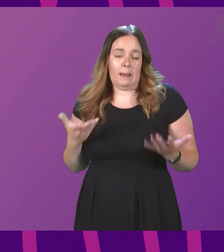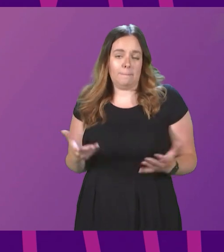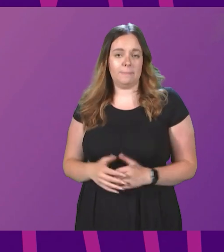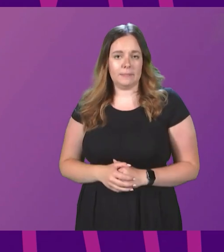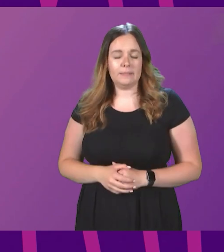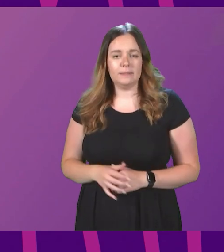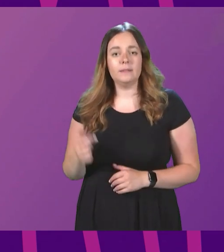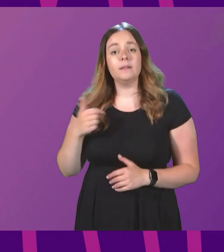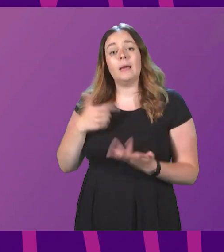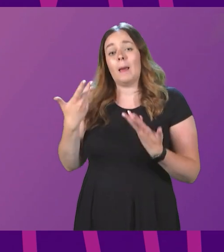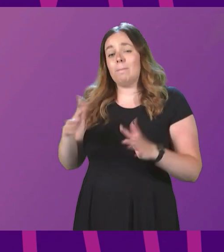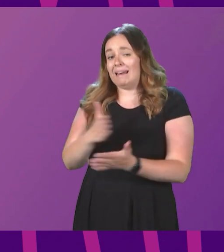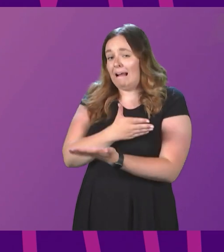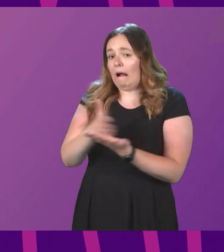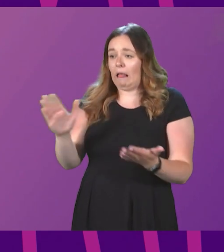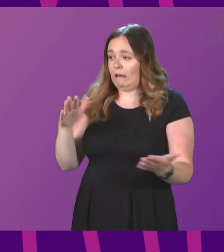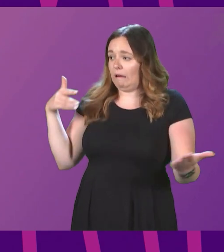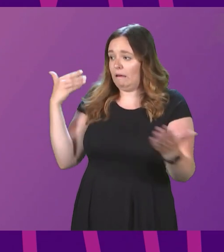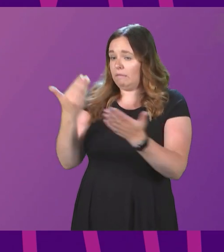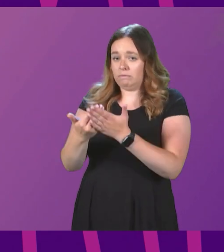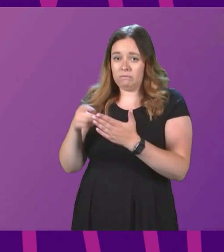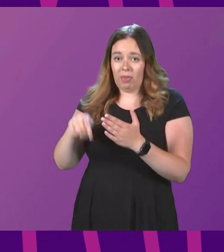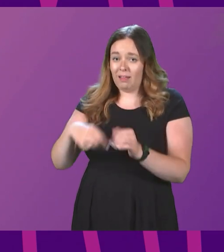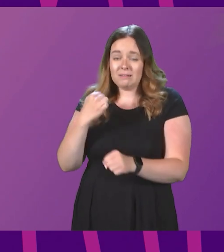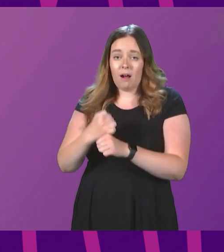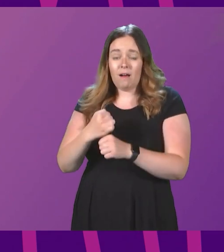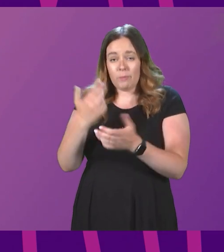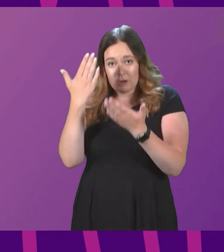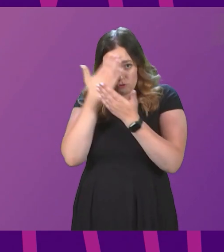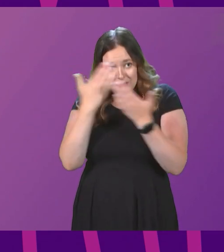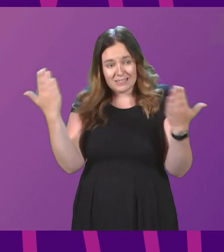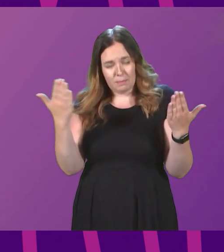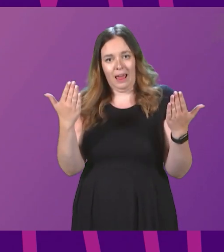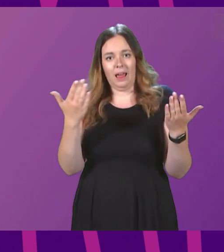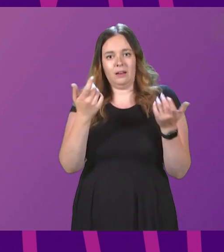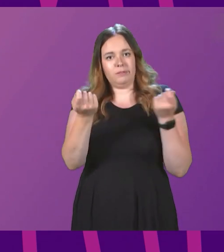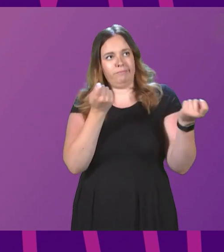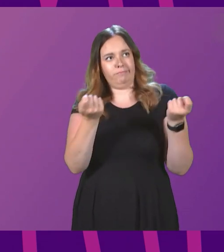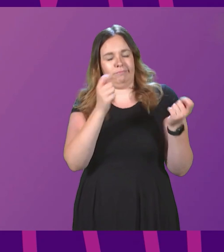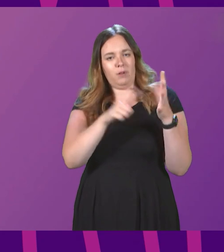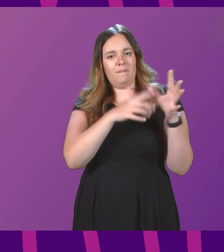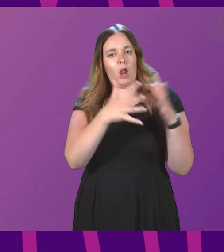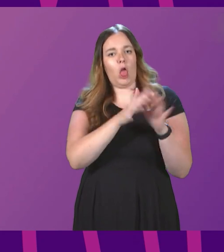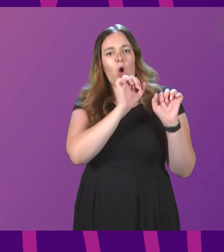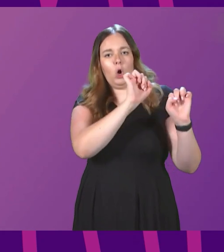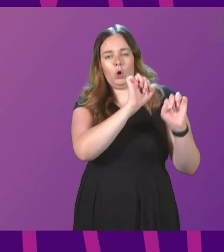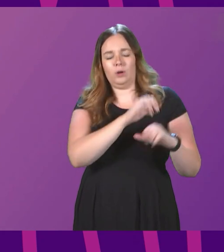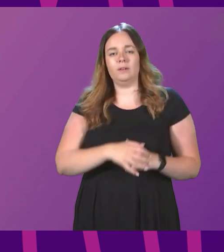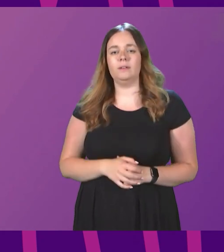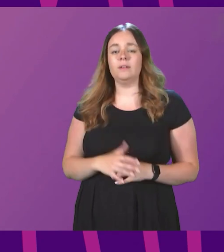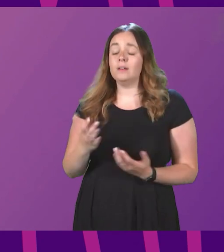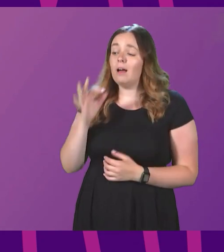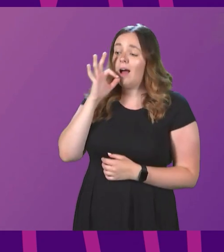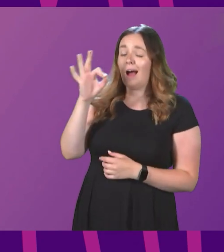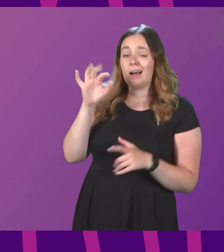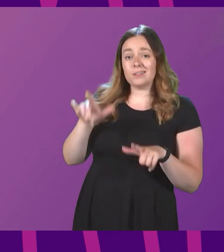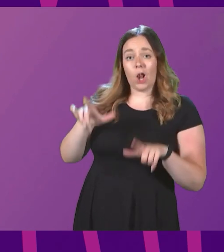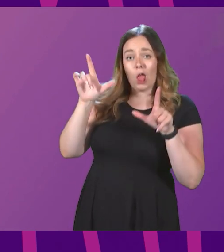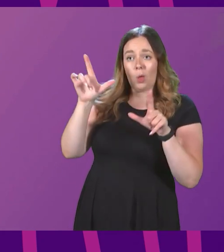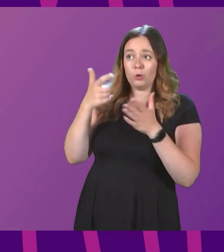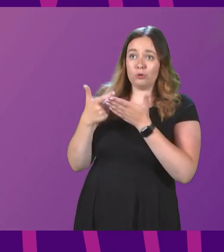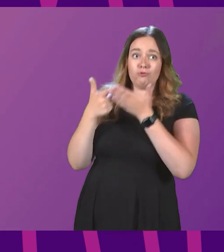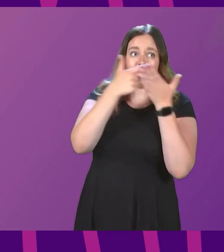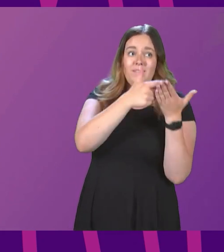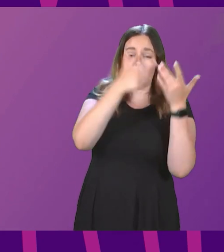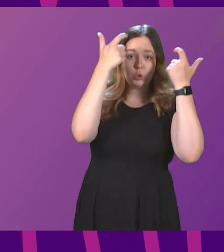As I have made clear throughout, this government respects the rule of law. However, by asking the Lord Advocate to refer the